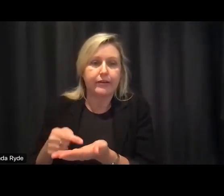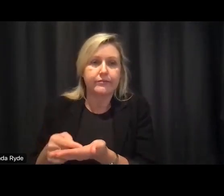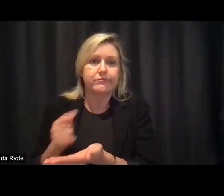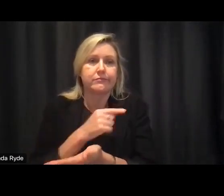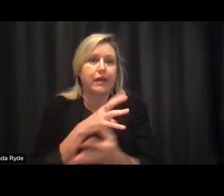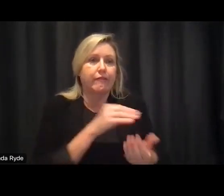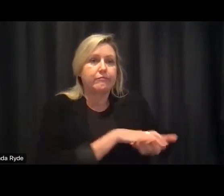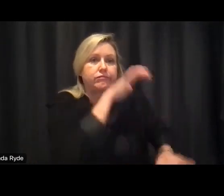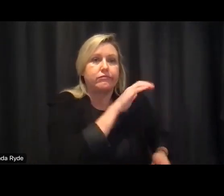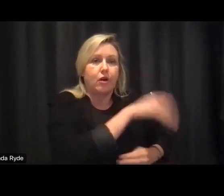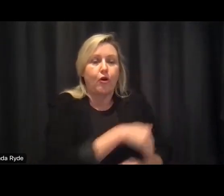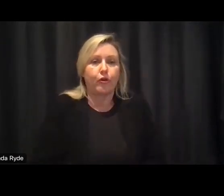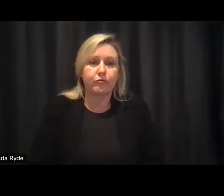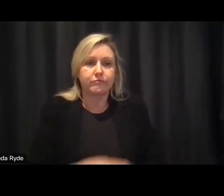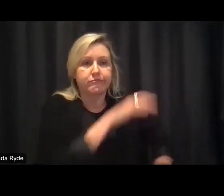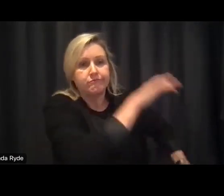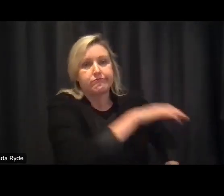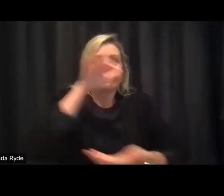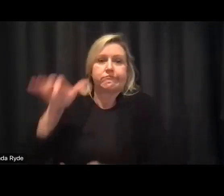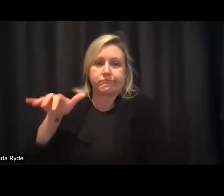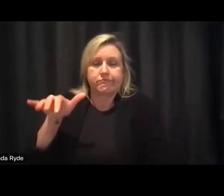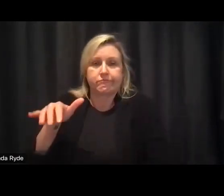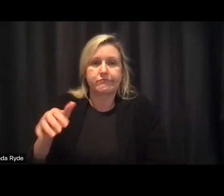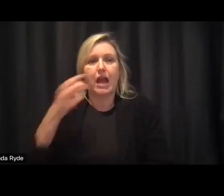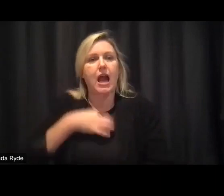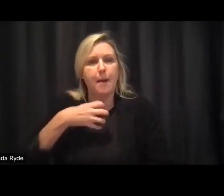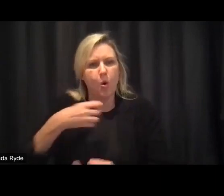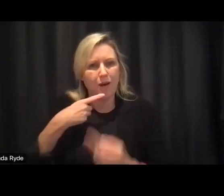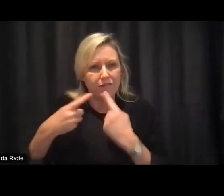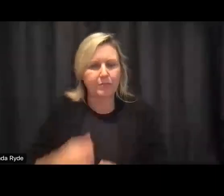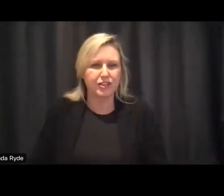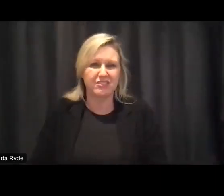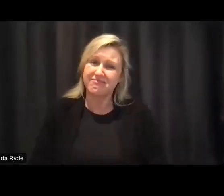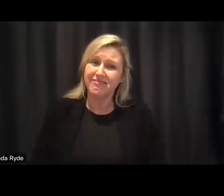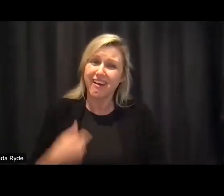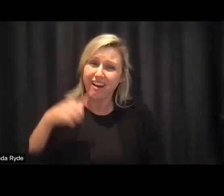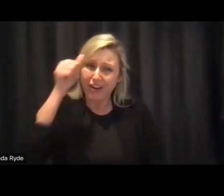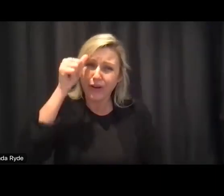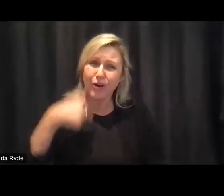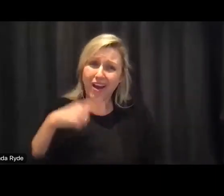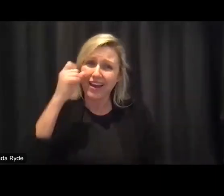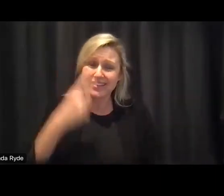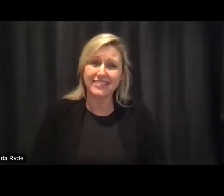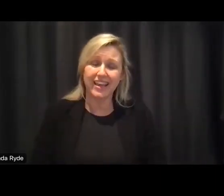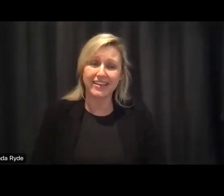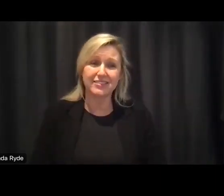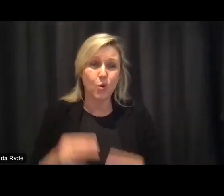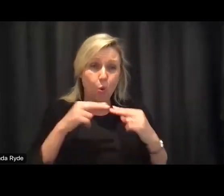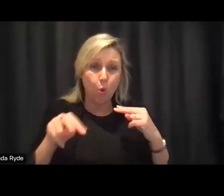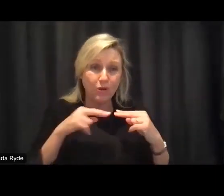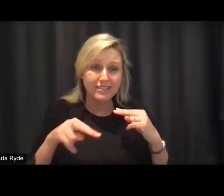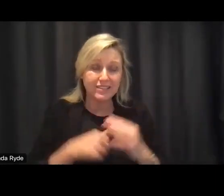because and then they still ask for something else uh so i get it and autism our son